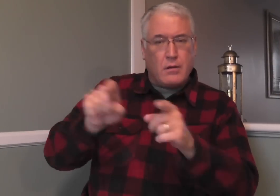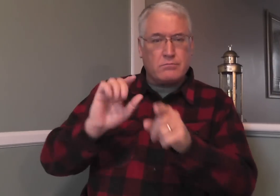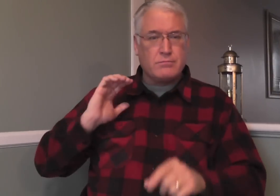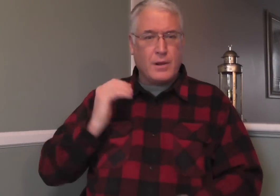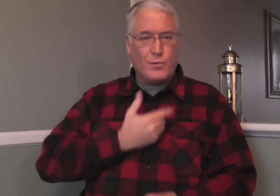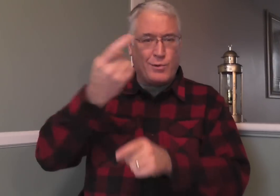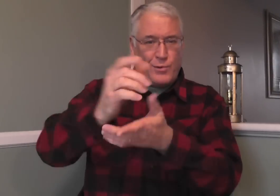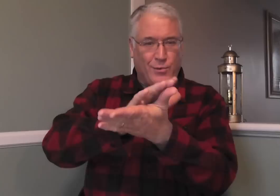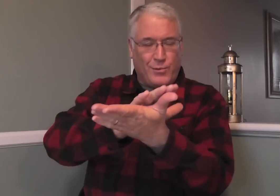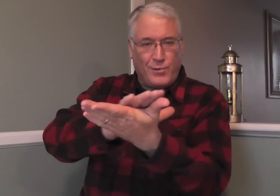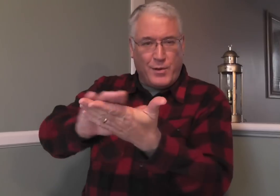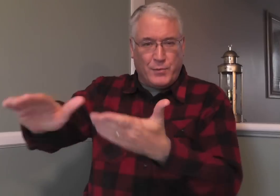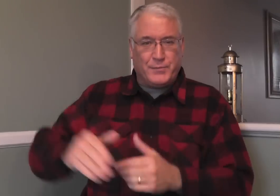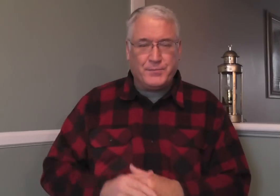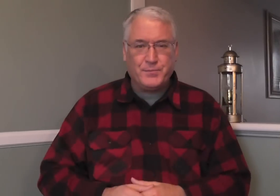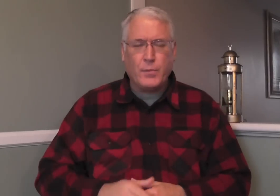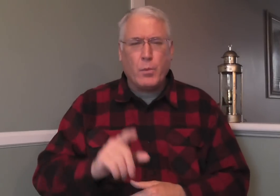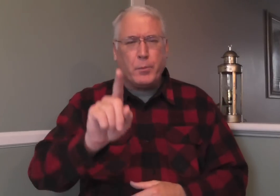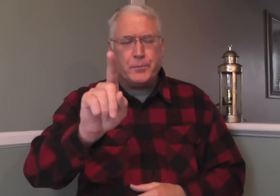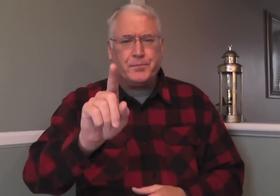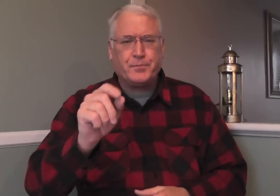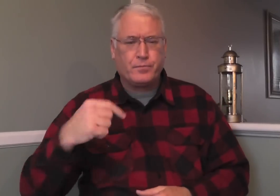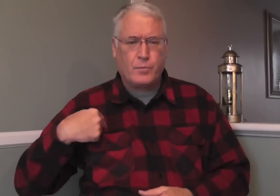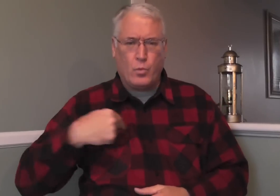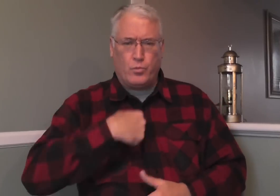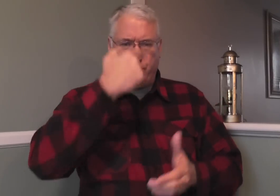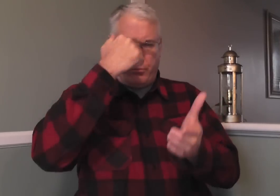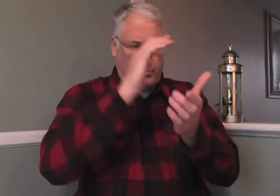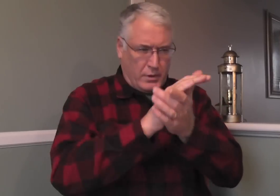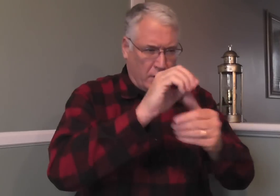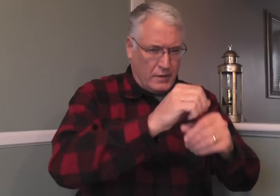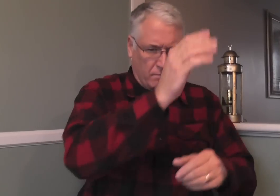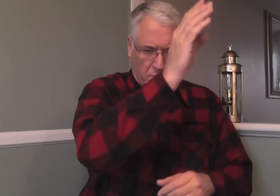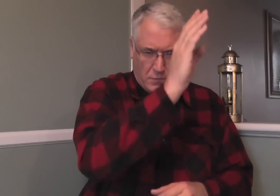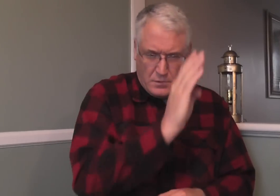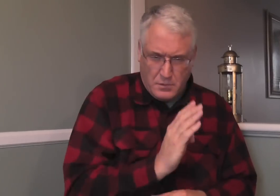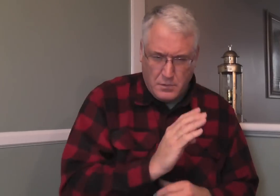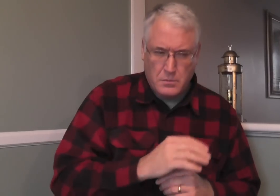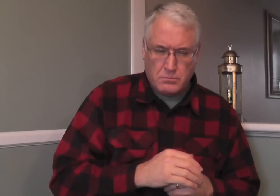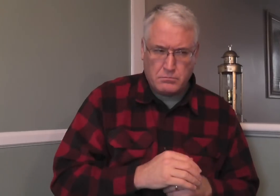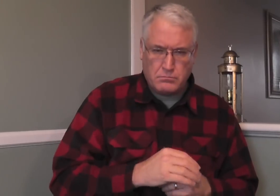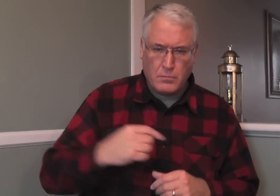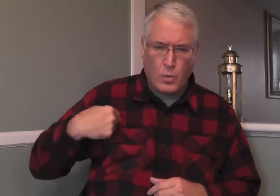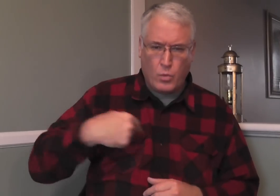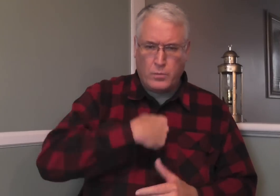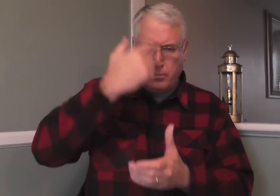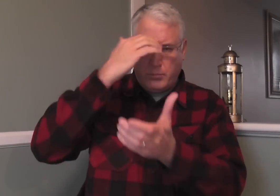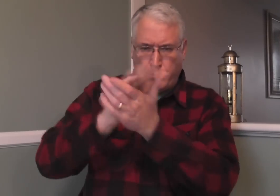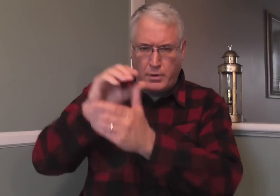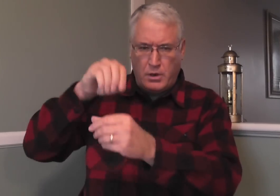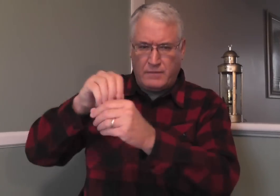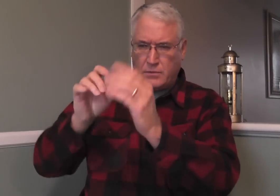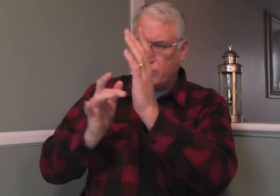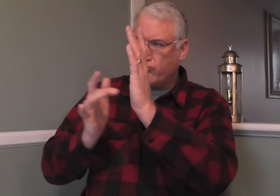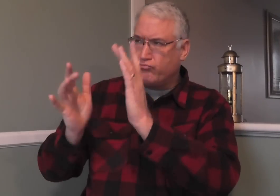Christ is counted to us as righteousness. Well, wait a minute. Now, if we believe in God,